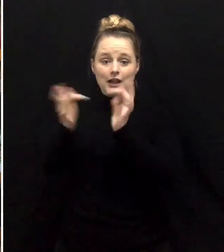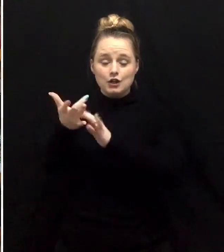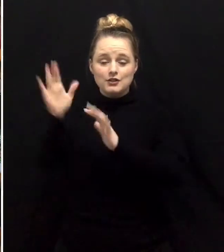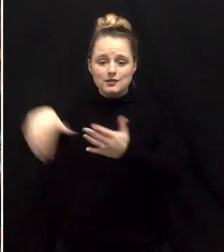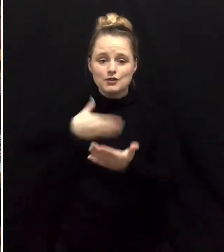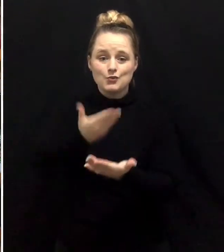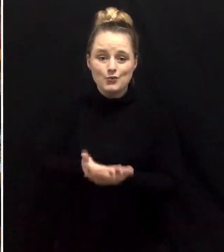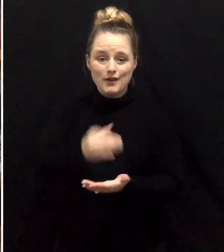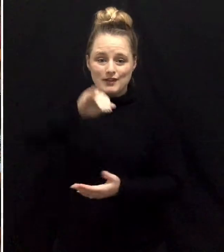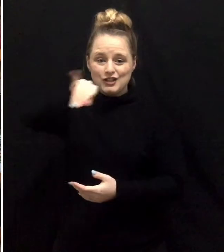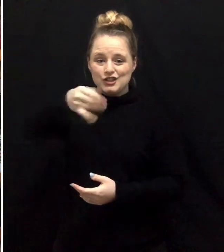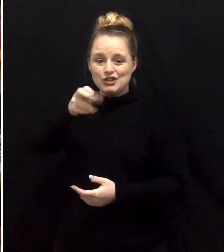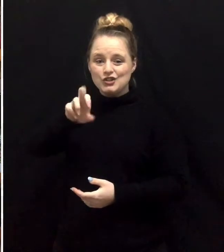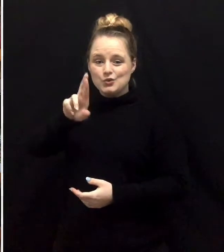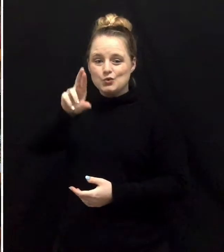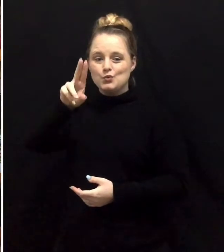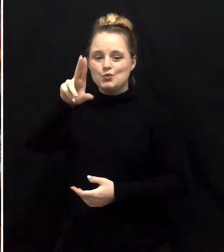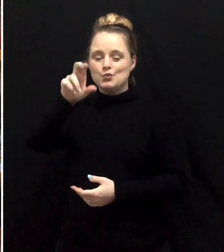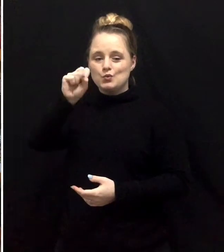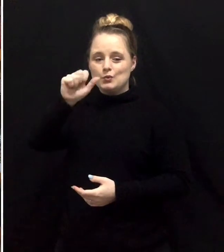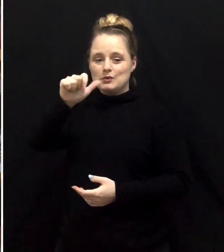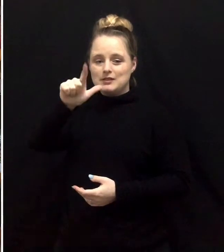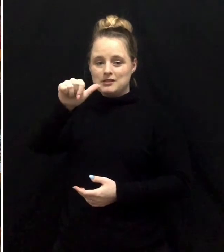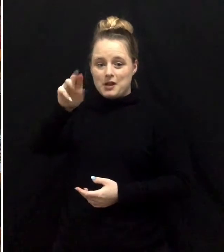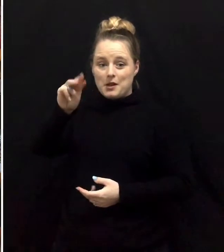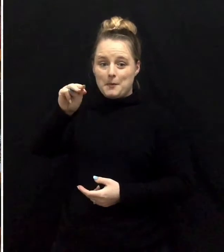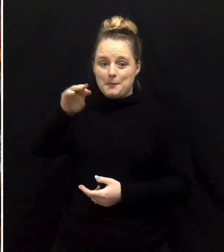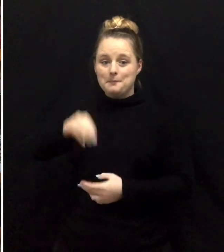is the day that Jesus arrived in Jerusalem.